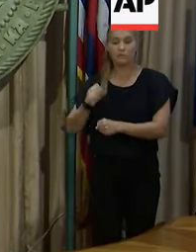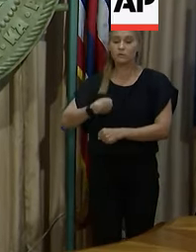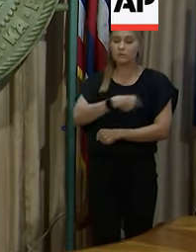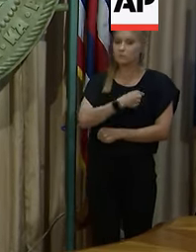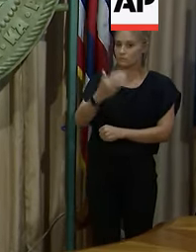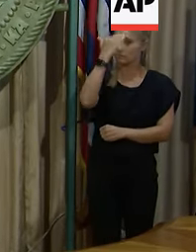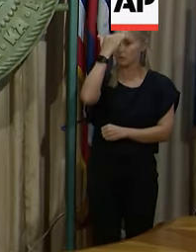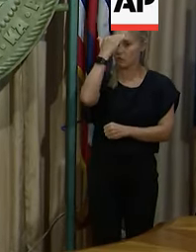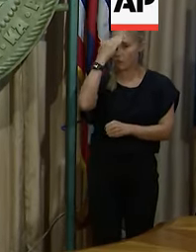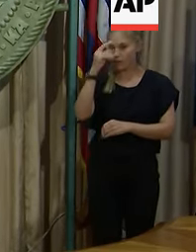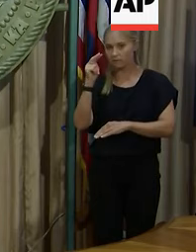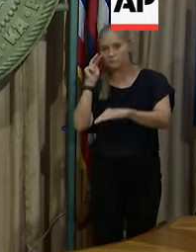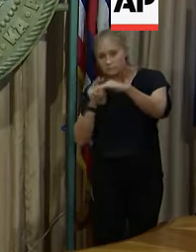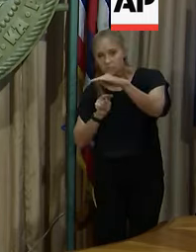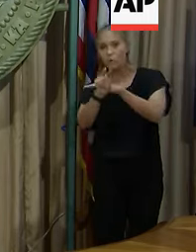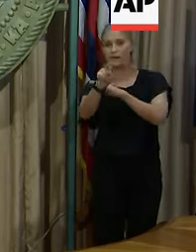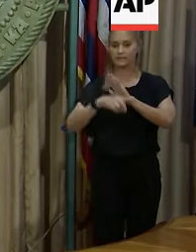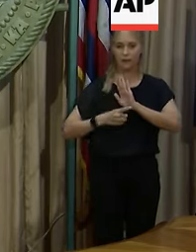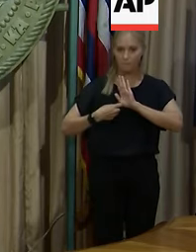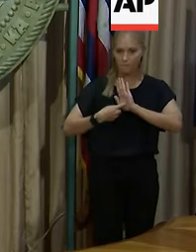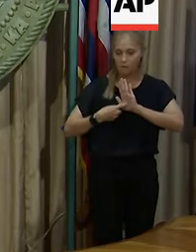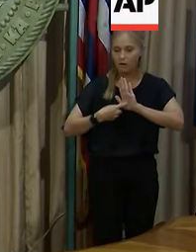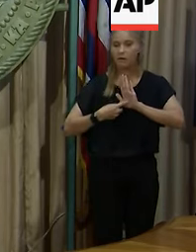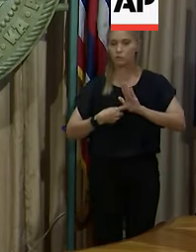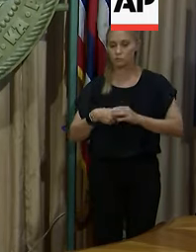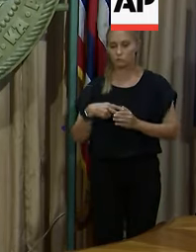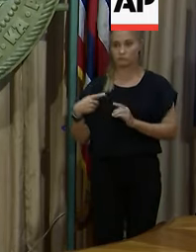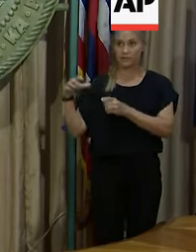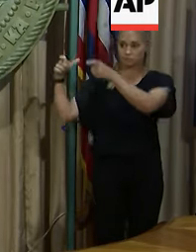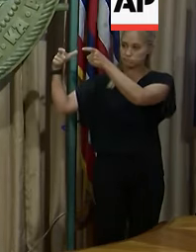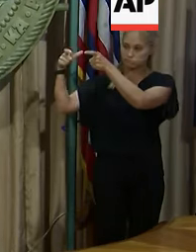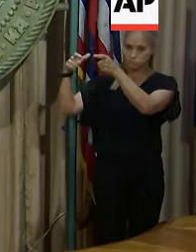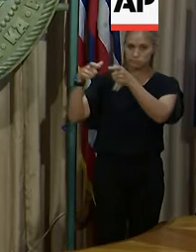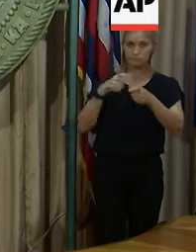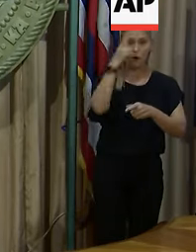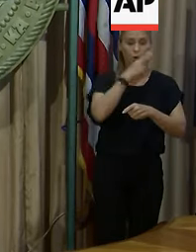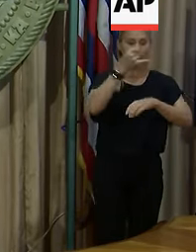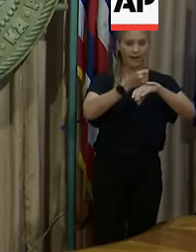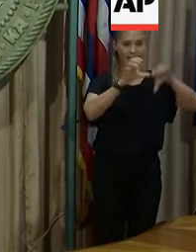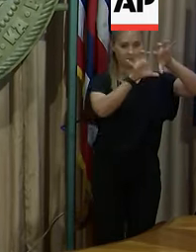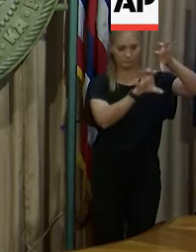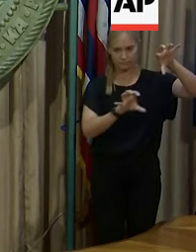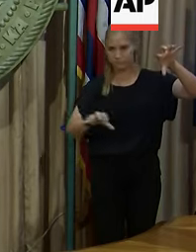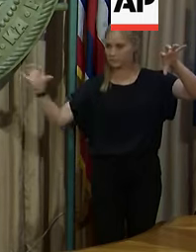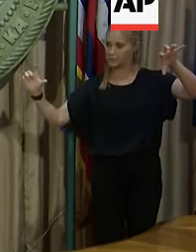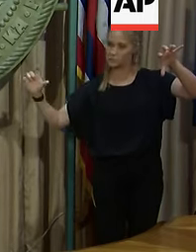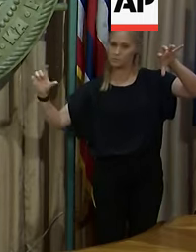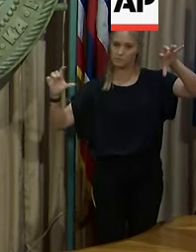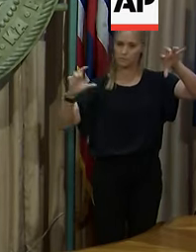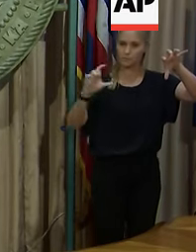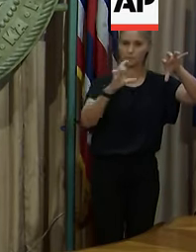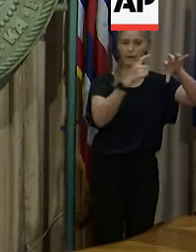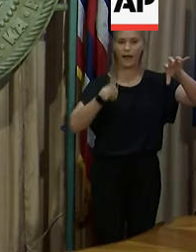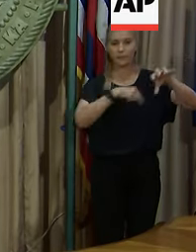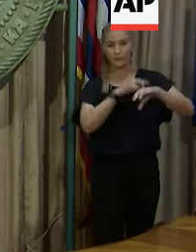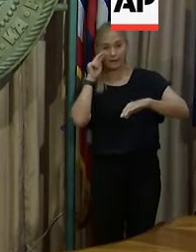that the forecasts and models show it coming over the Hawaiian Islands, and we do anticipate